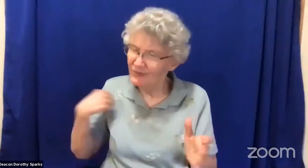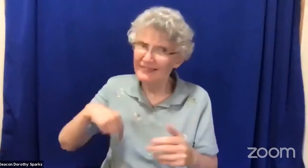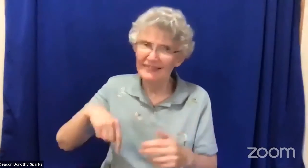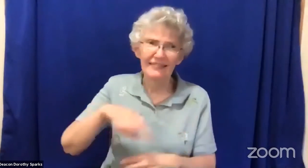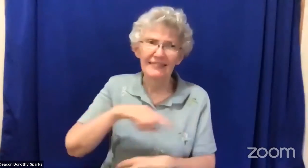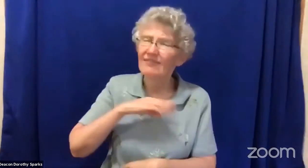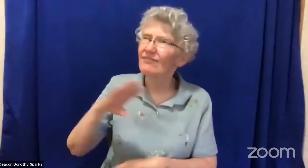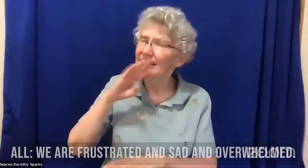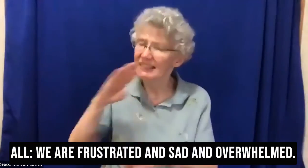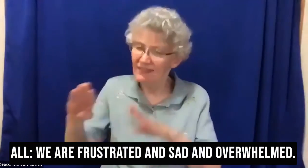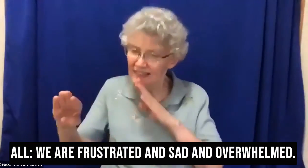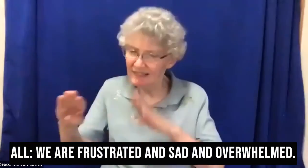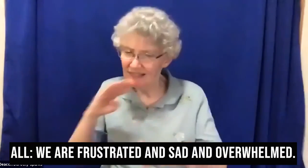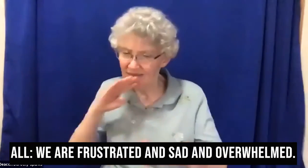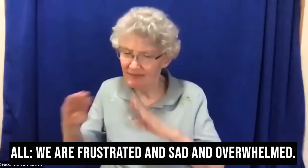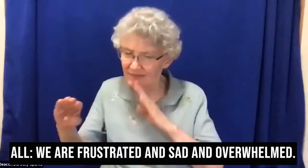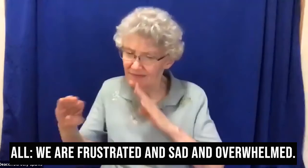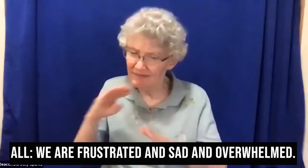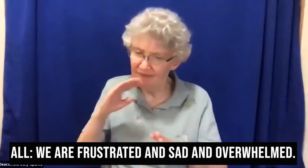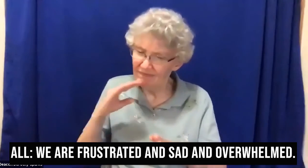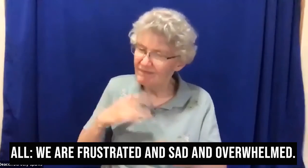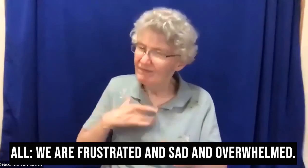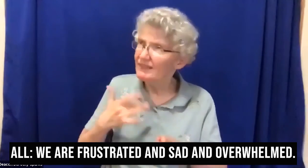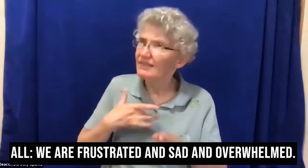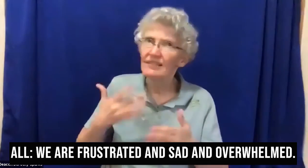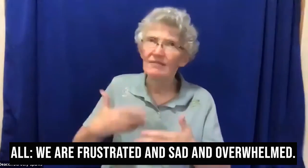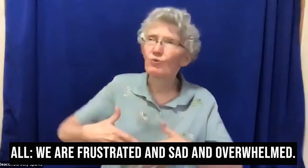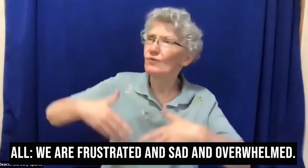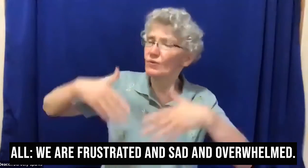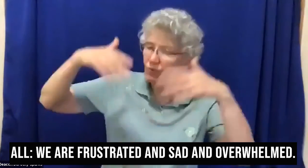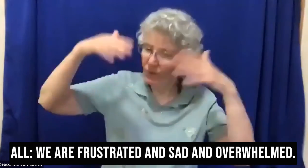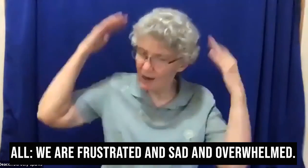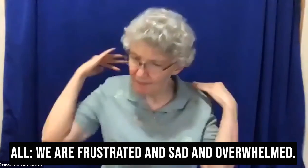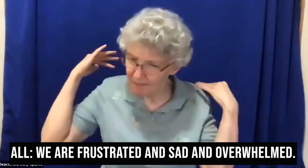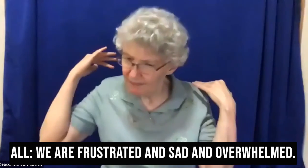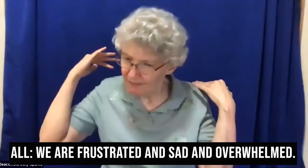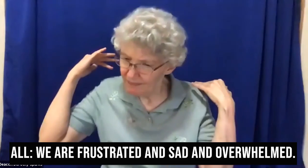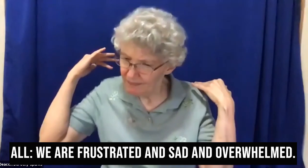we are frustrated and sad and overwhelmed